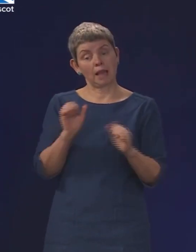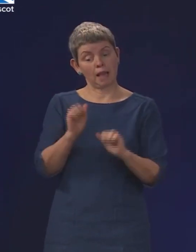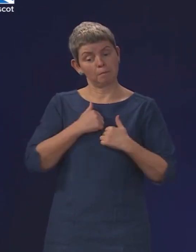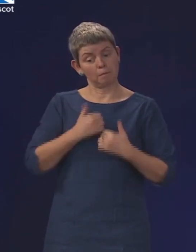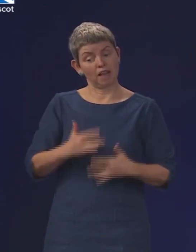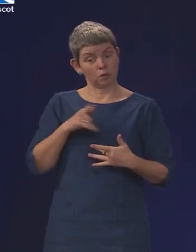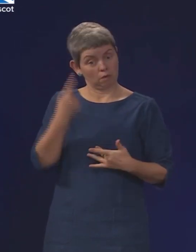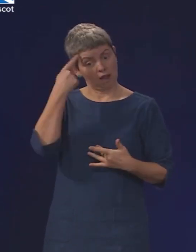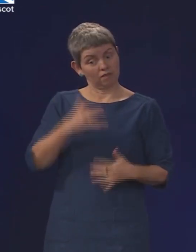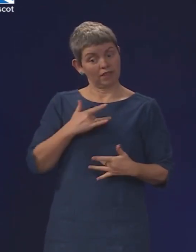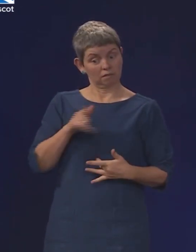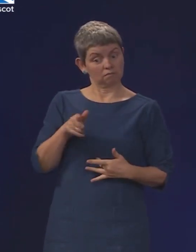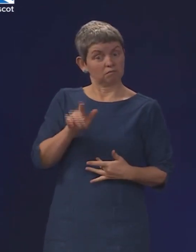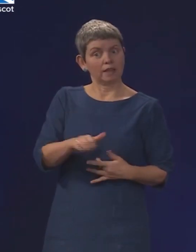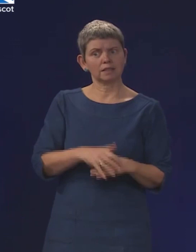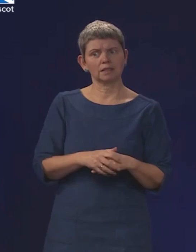the right one.